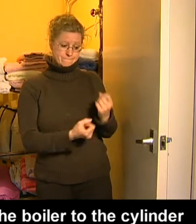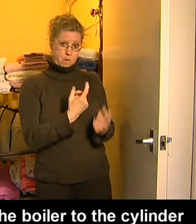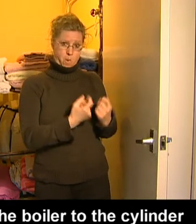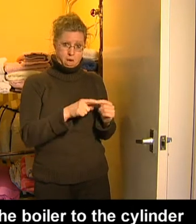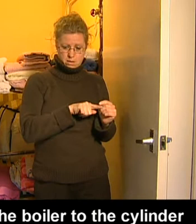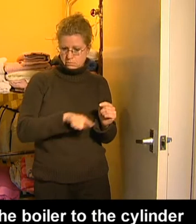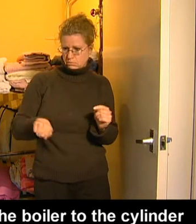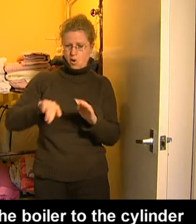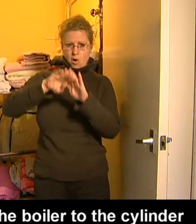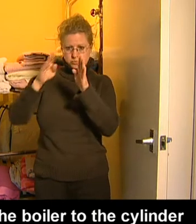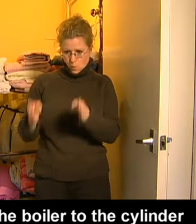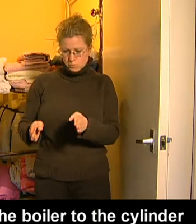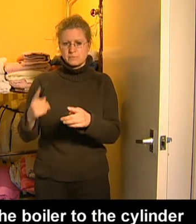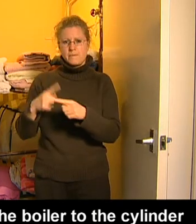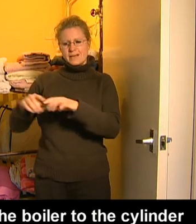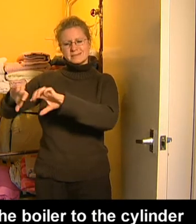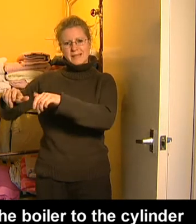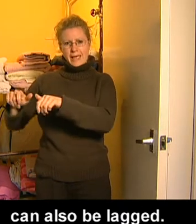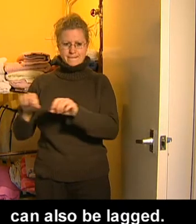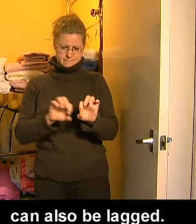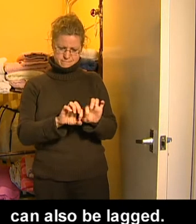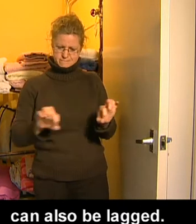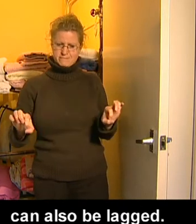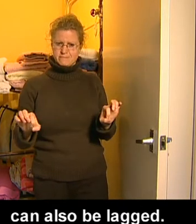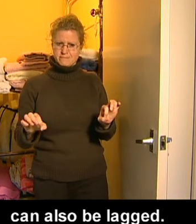The pipes that lead from the boiler to the cylinder can also be lagged.